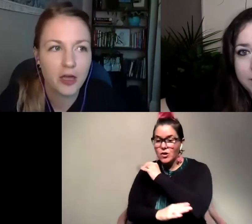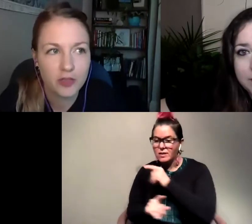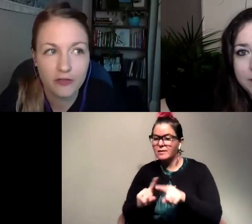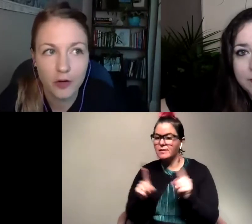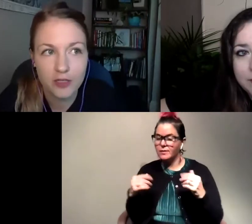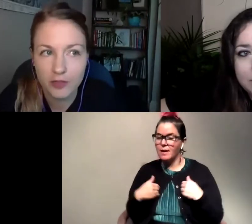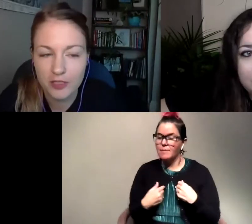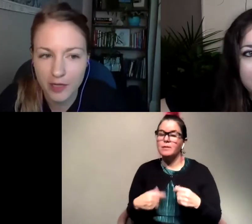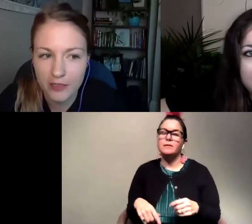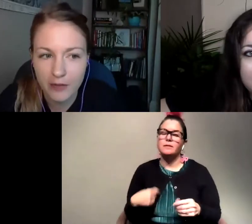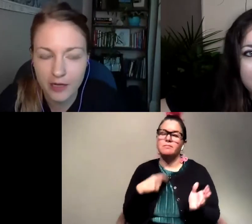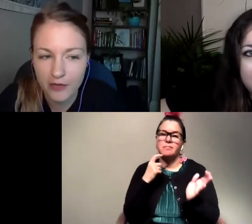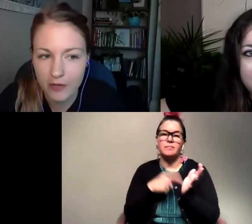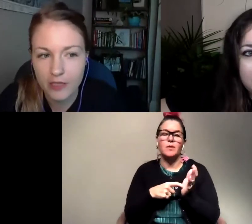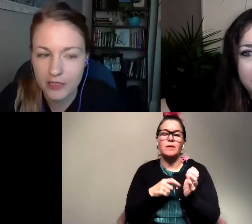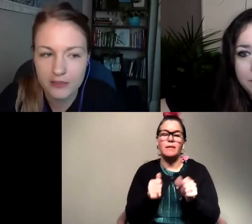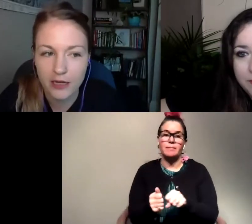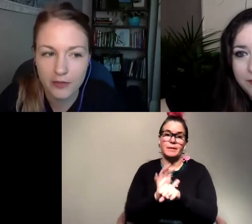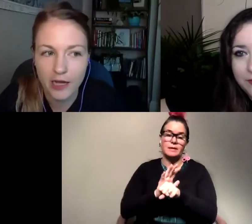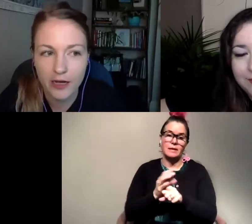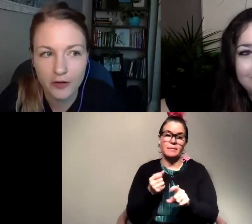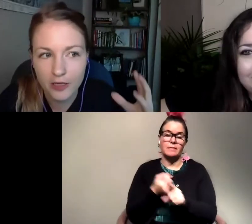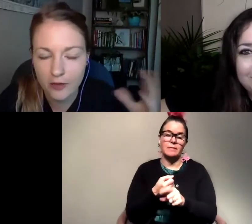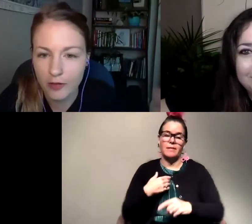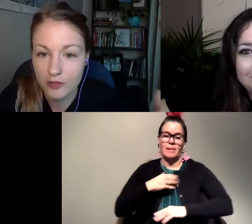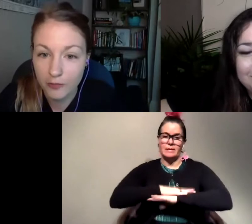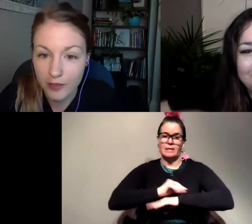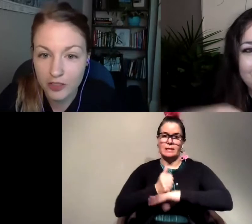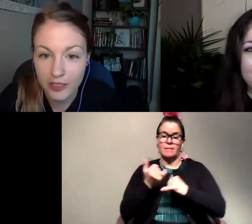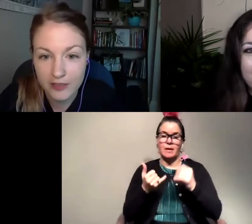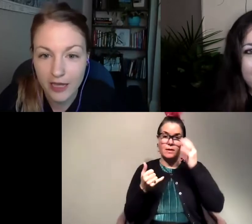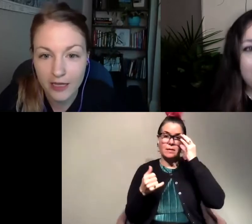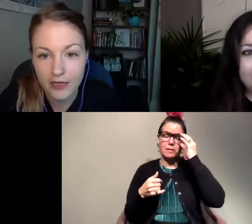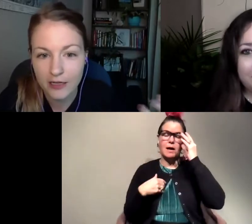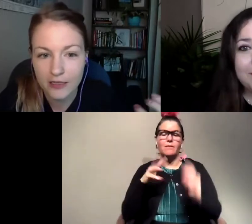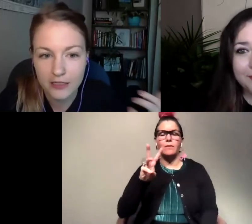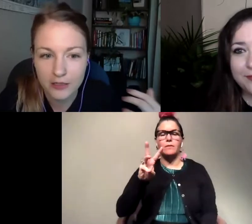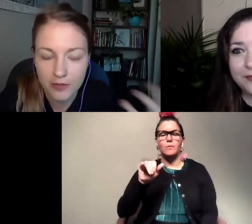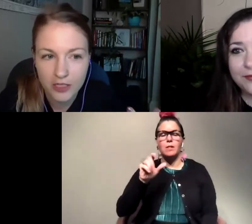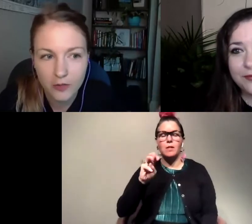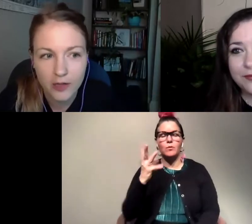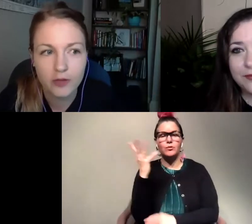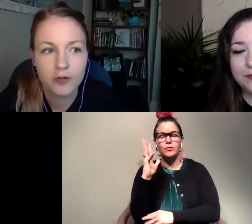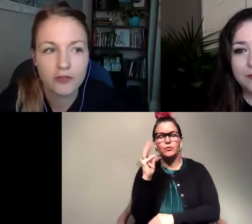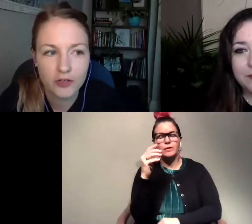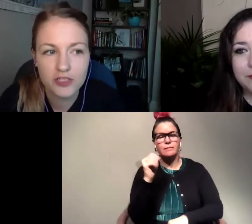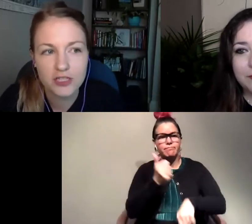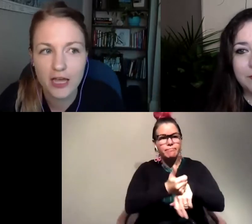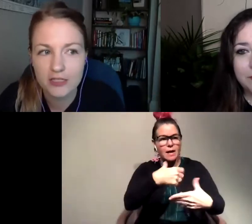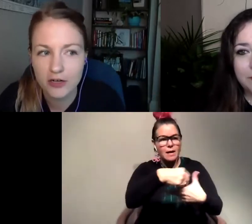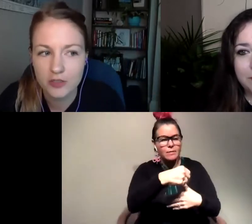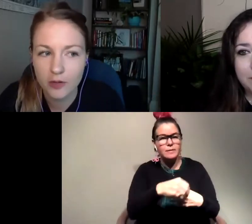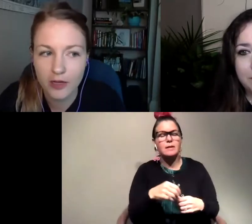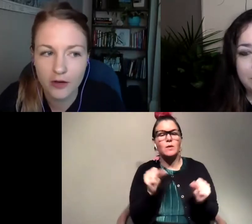So I've noticed with this pandemic I've got my desk set up now where there's a willow tree outside and in the winter when we were first